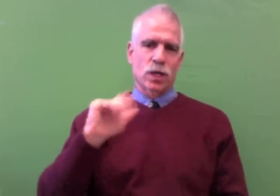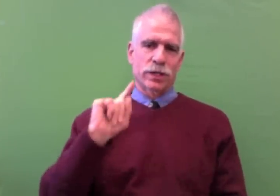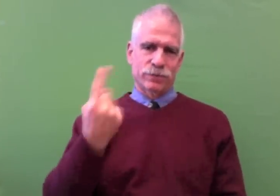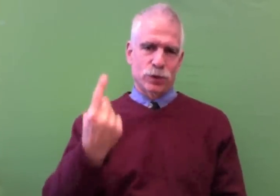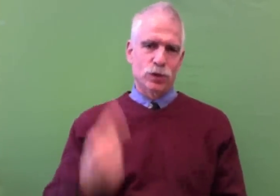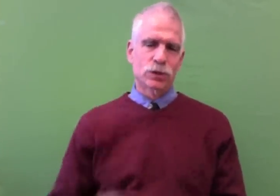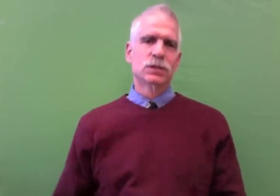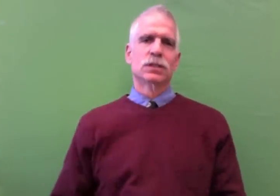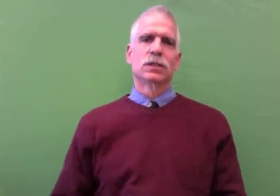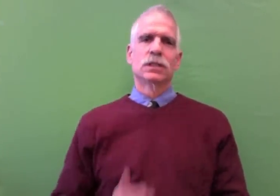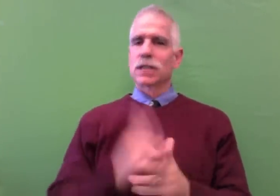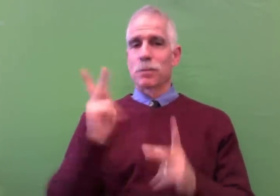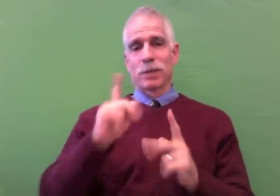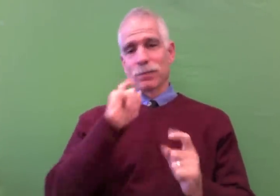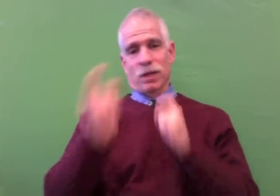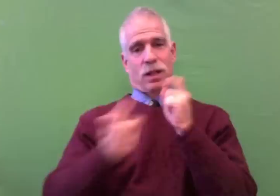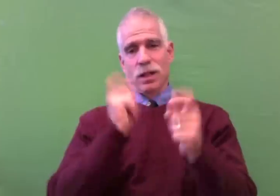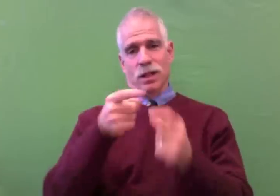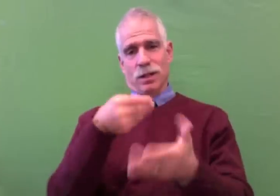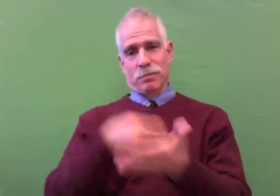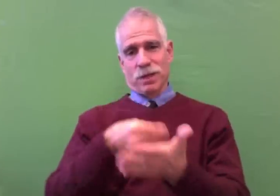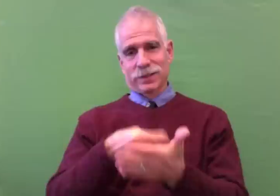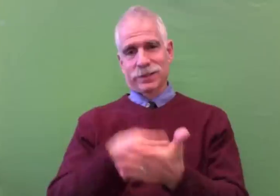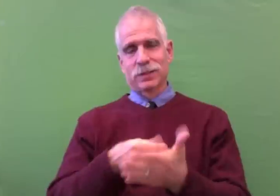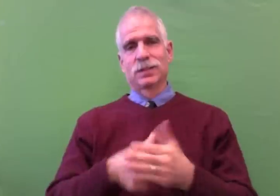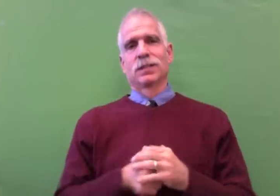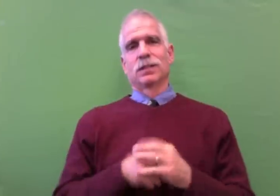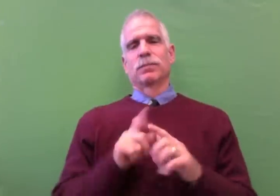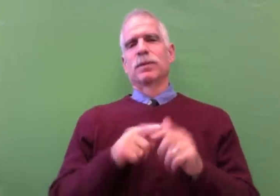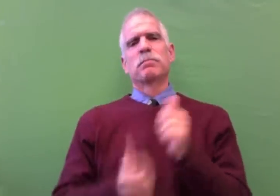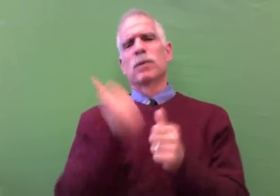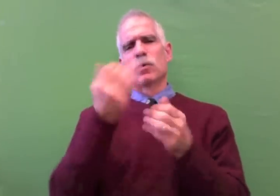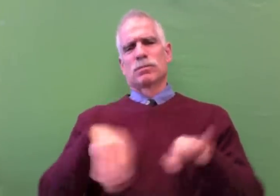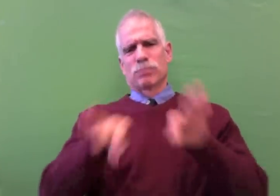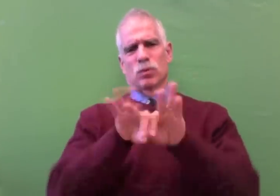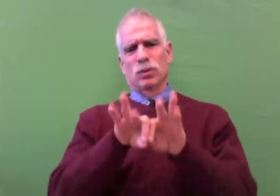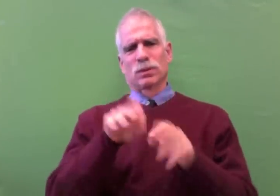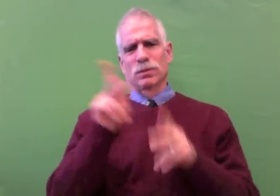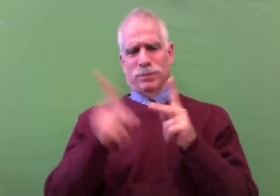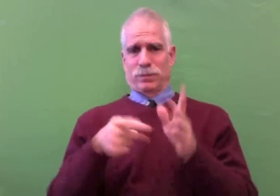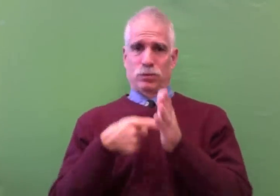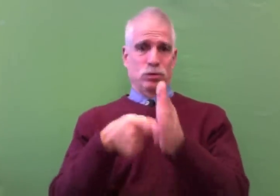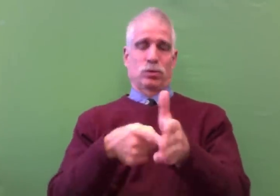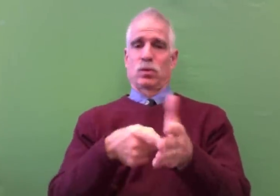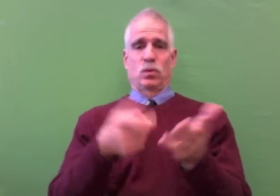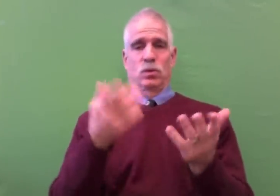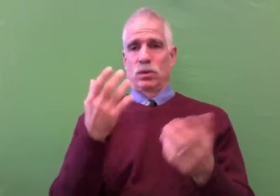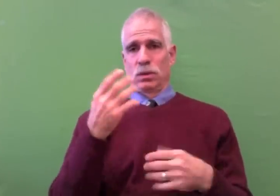presentation regarding child first. Some even contributed money to our efforts.